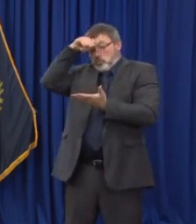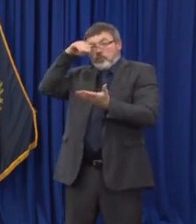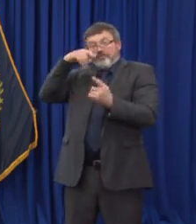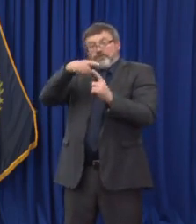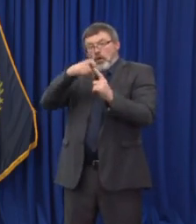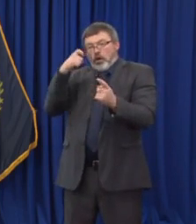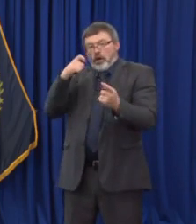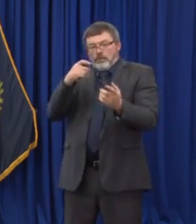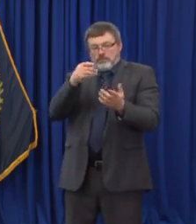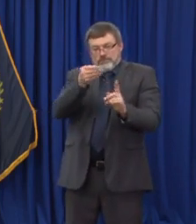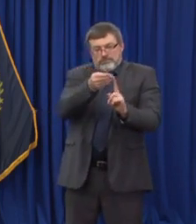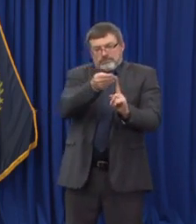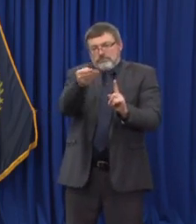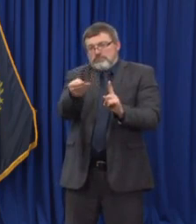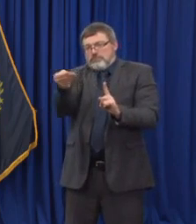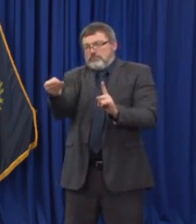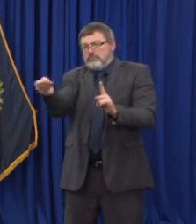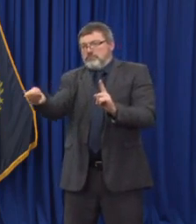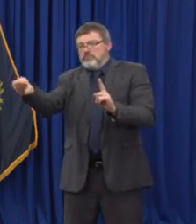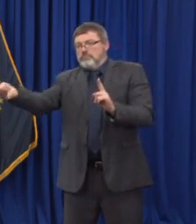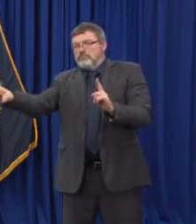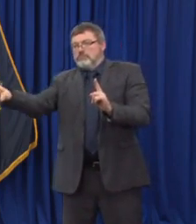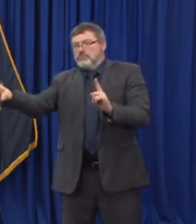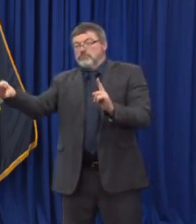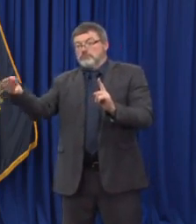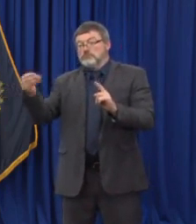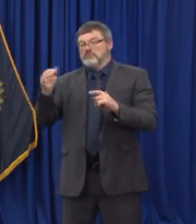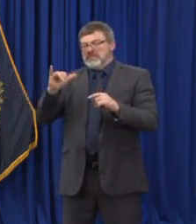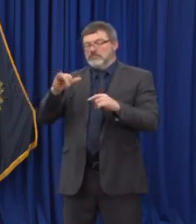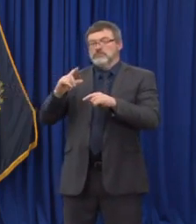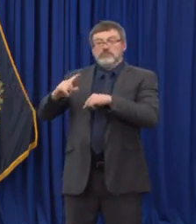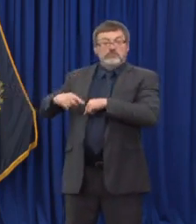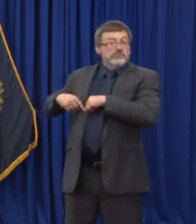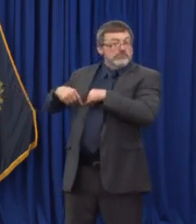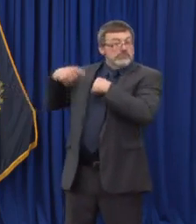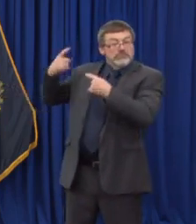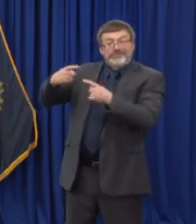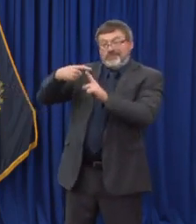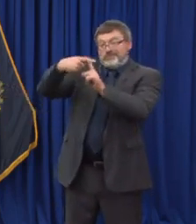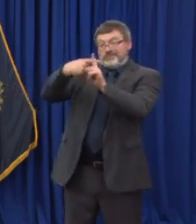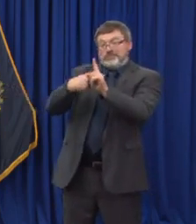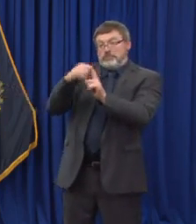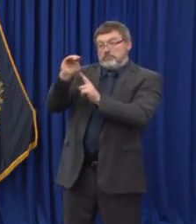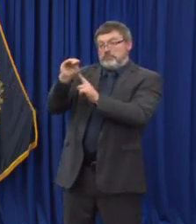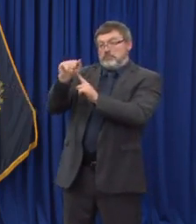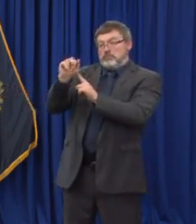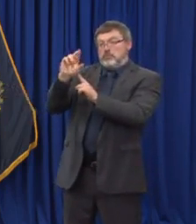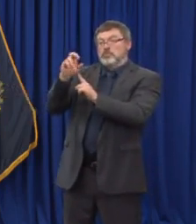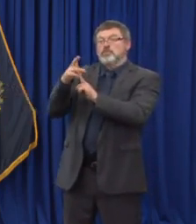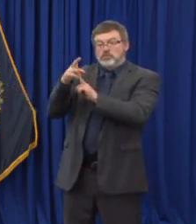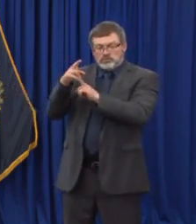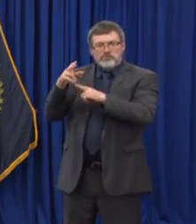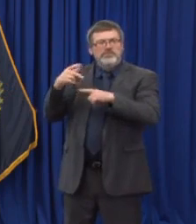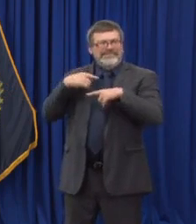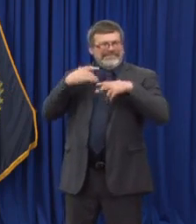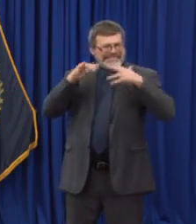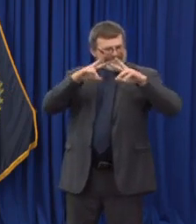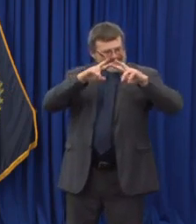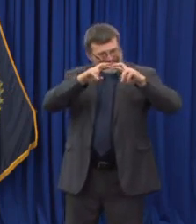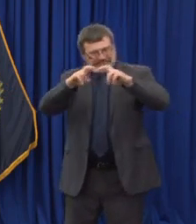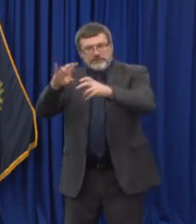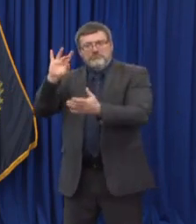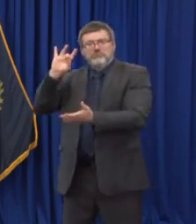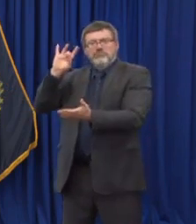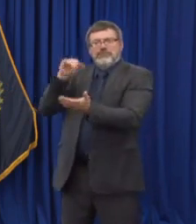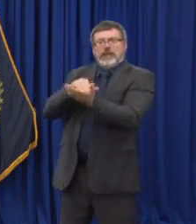investigated now just over 8,000 cases of COVID-19 and this has resulted in us interacting with more than